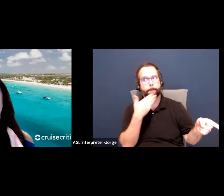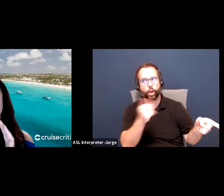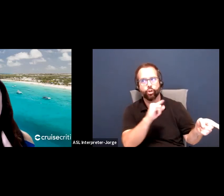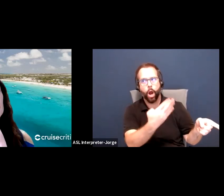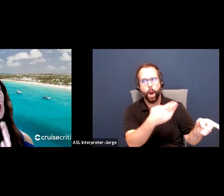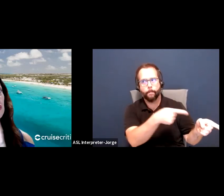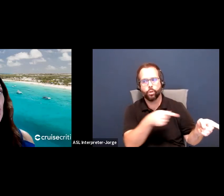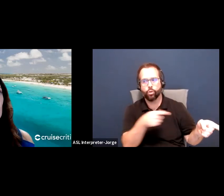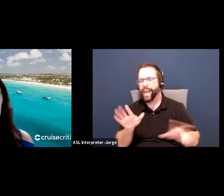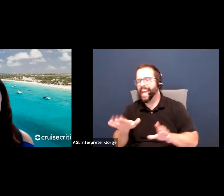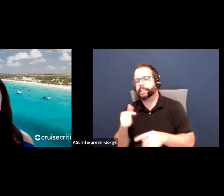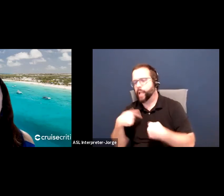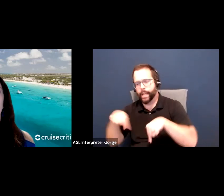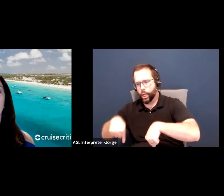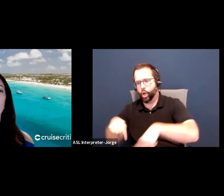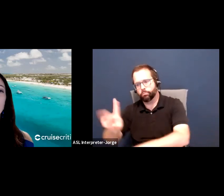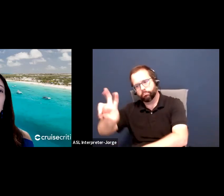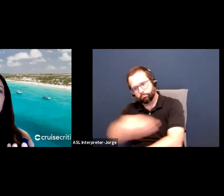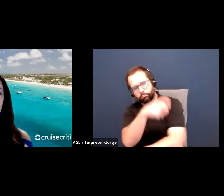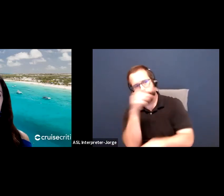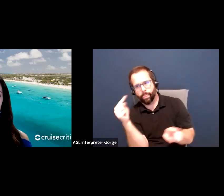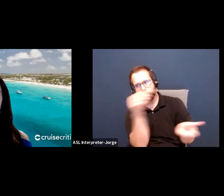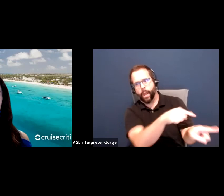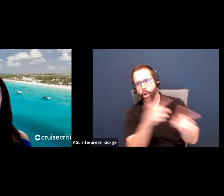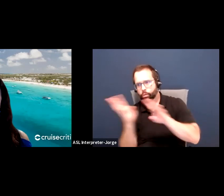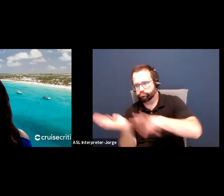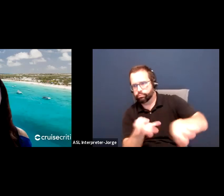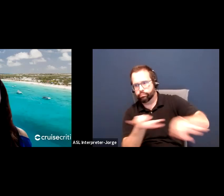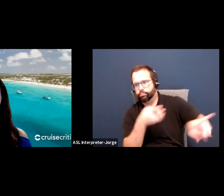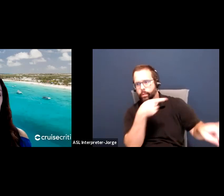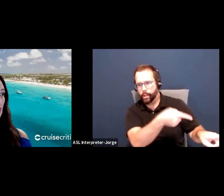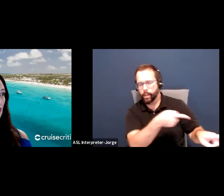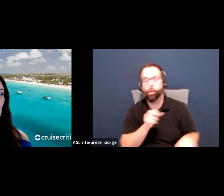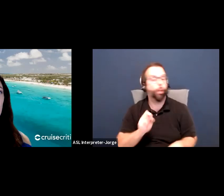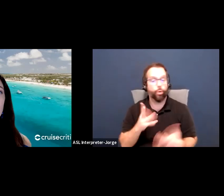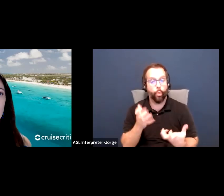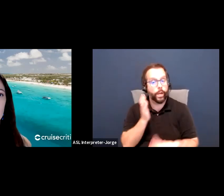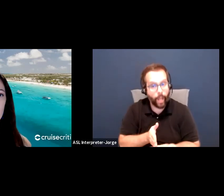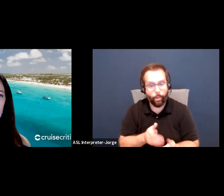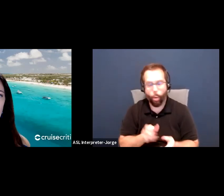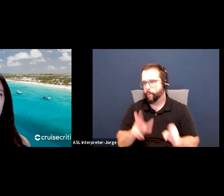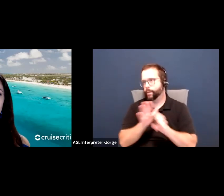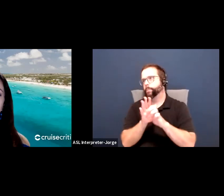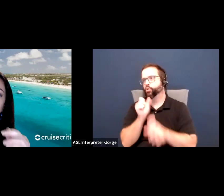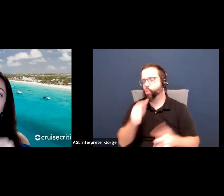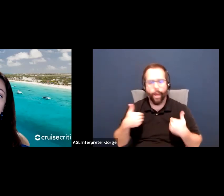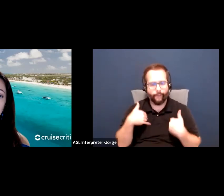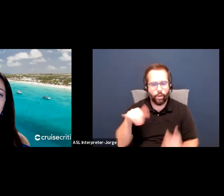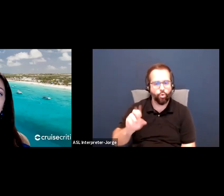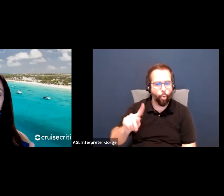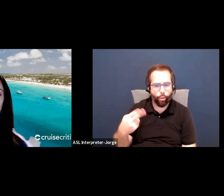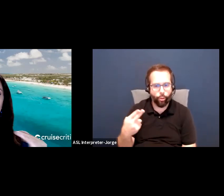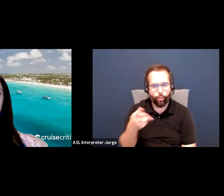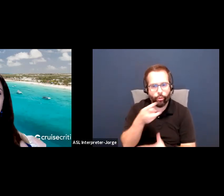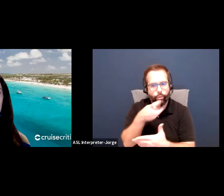So you might have stop on that. Or do you want to get them? Let's say, you know, you don't have a youth transitions program, then you would put